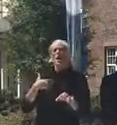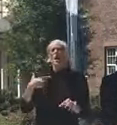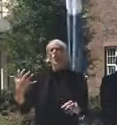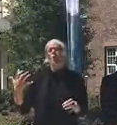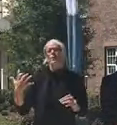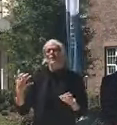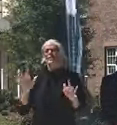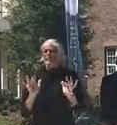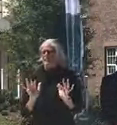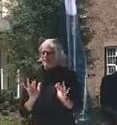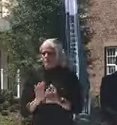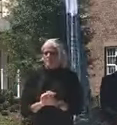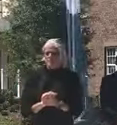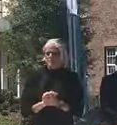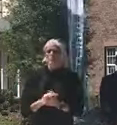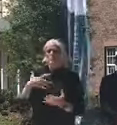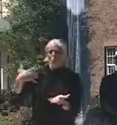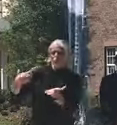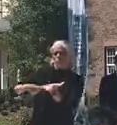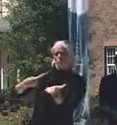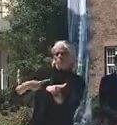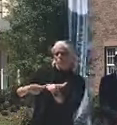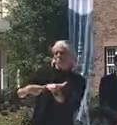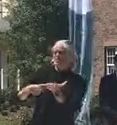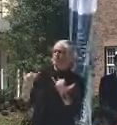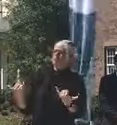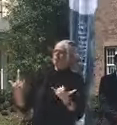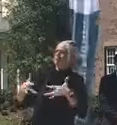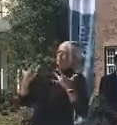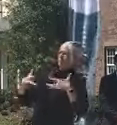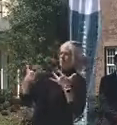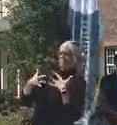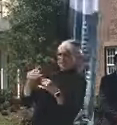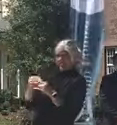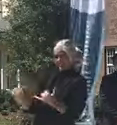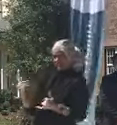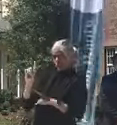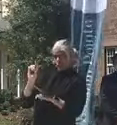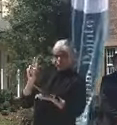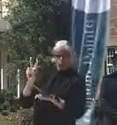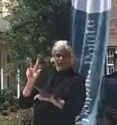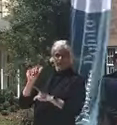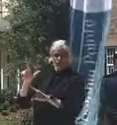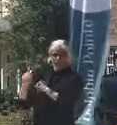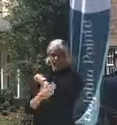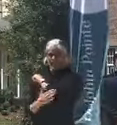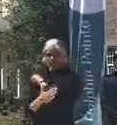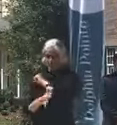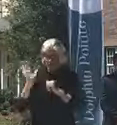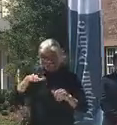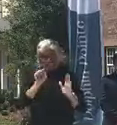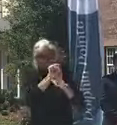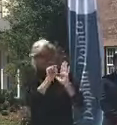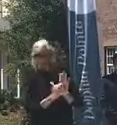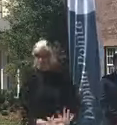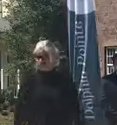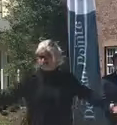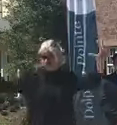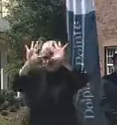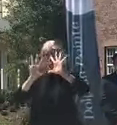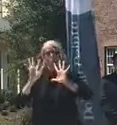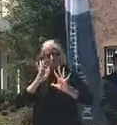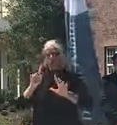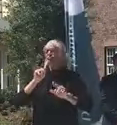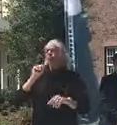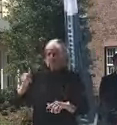talk about some of the trends that we're seeing in Duval County. First of all, statewide today, the state is going to report having